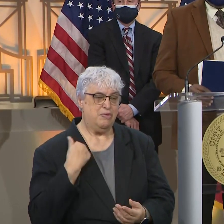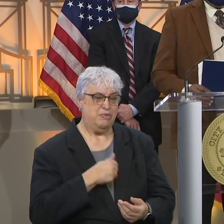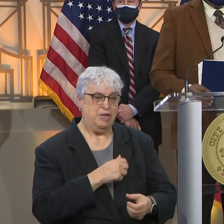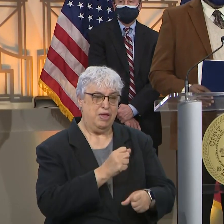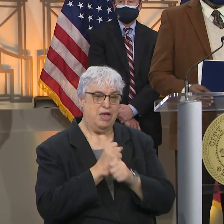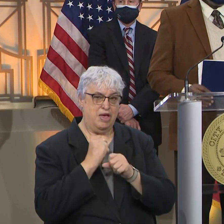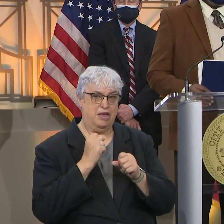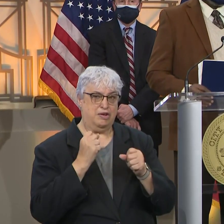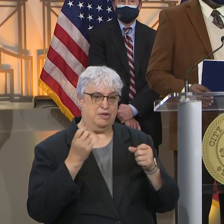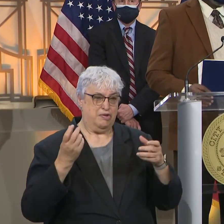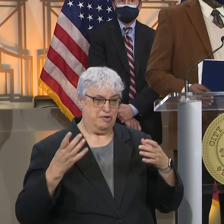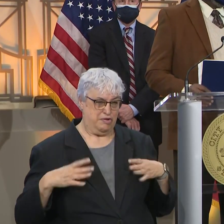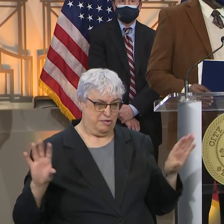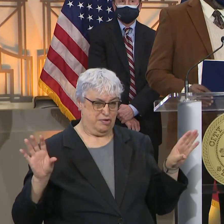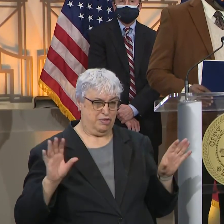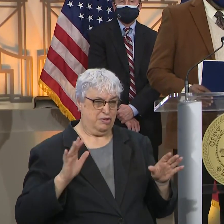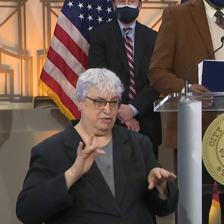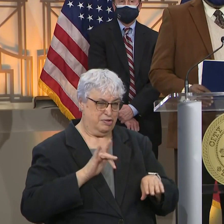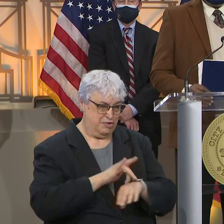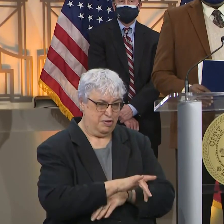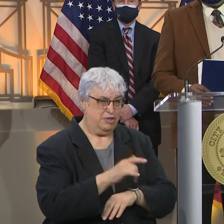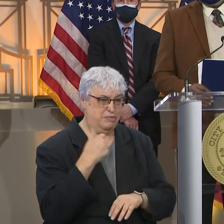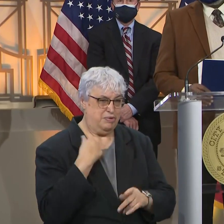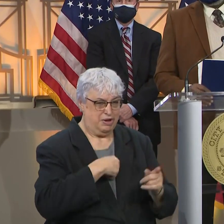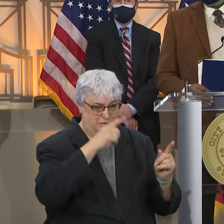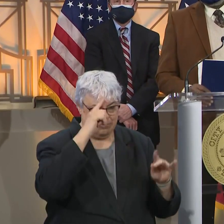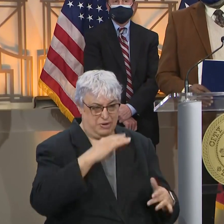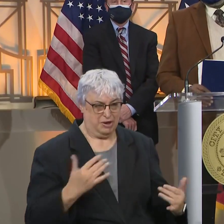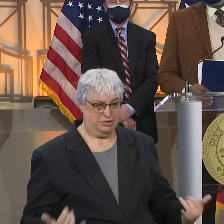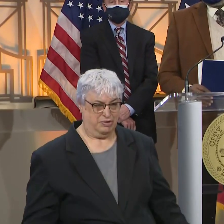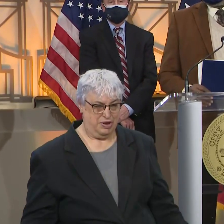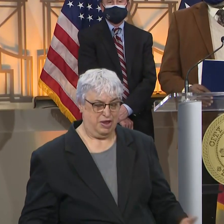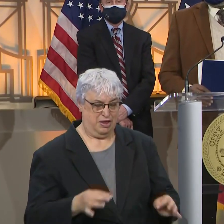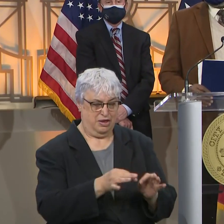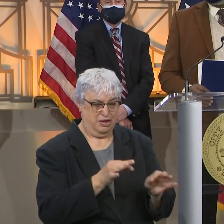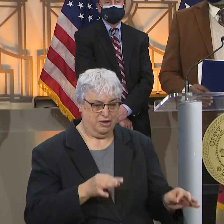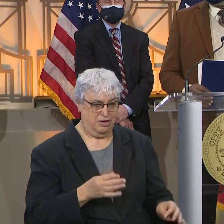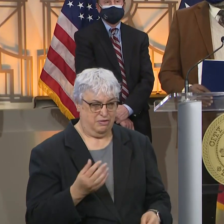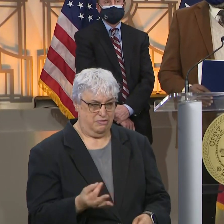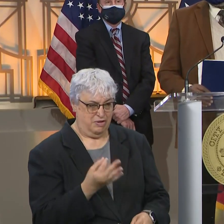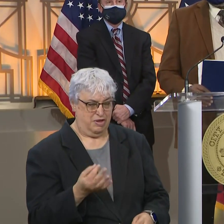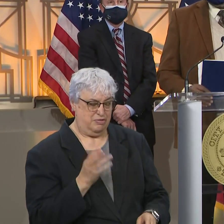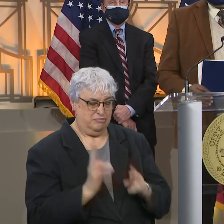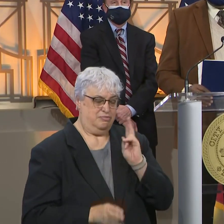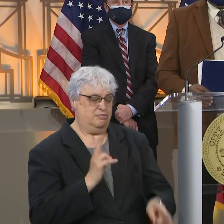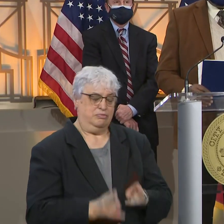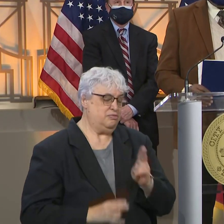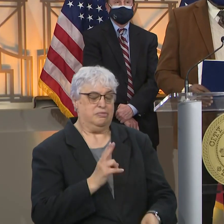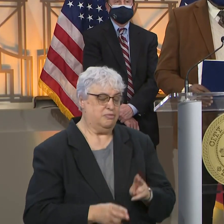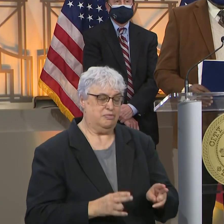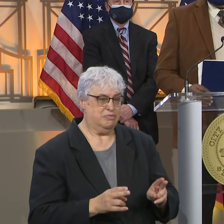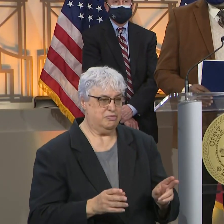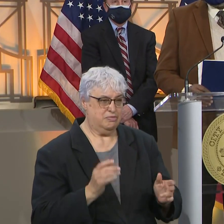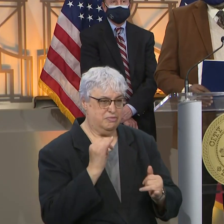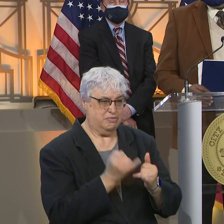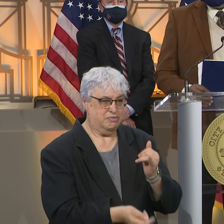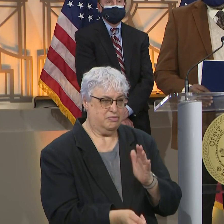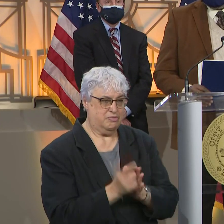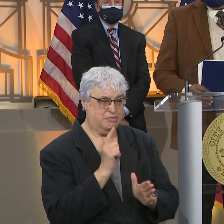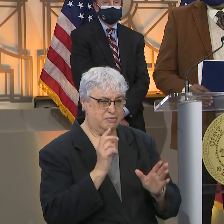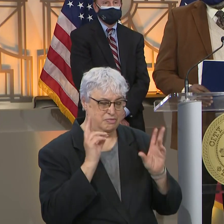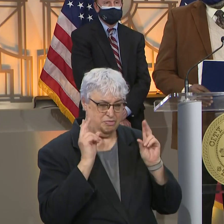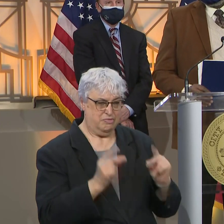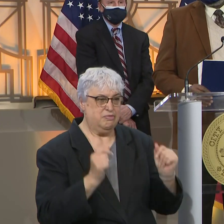expected it. We expected it today. That's why we, in a very hurried fashion, put together that mega